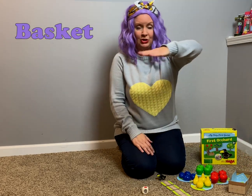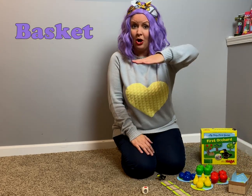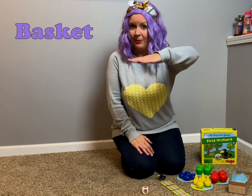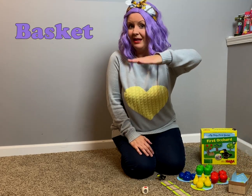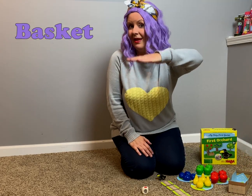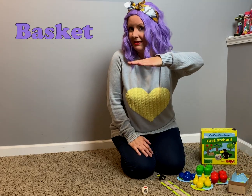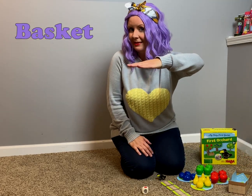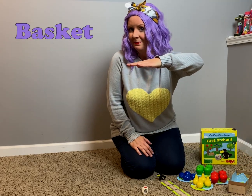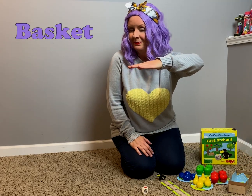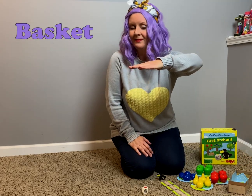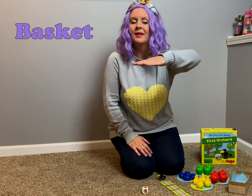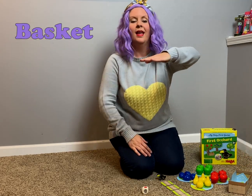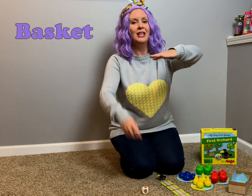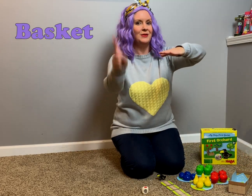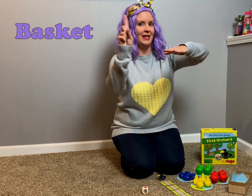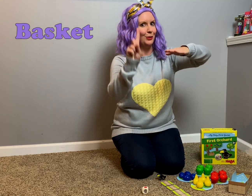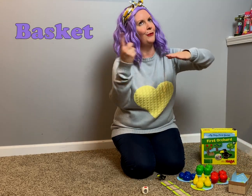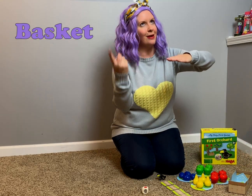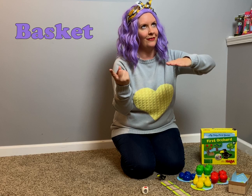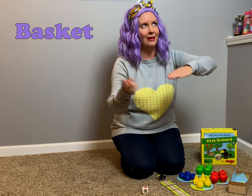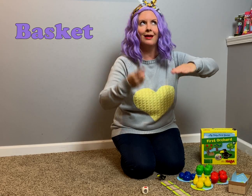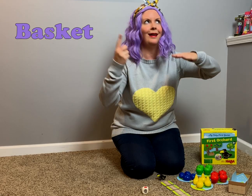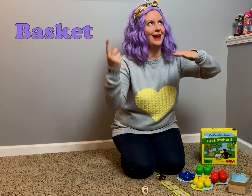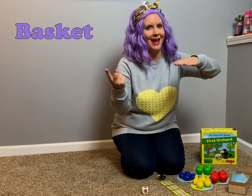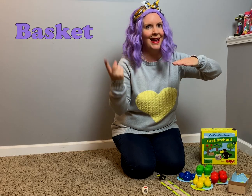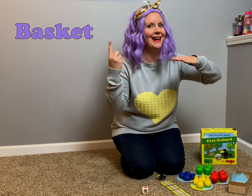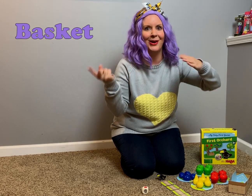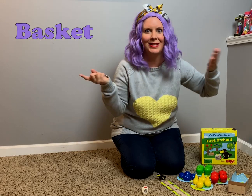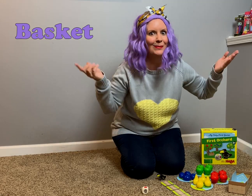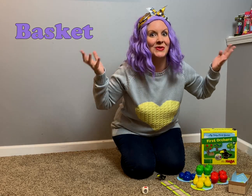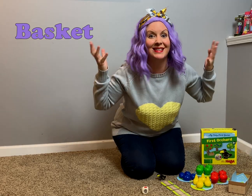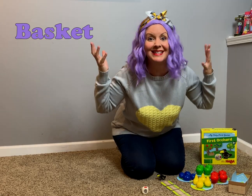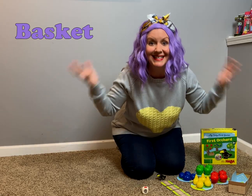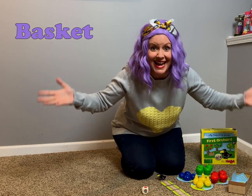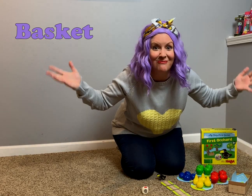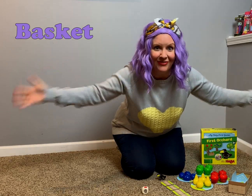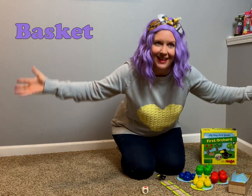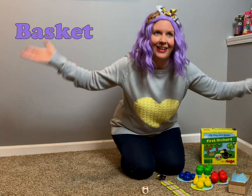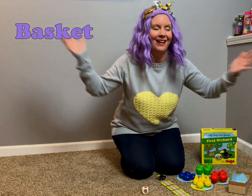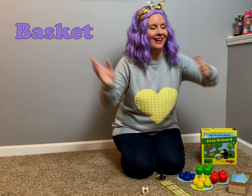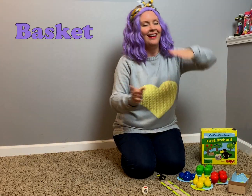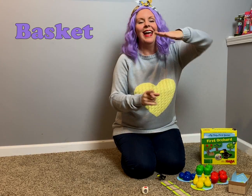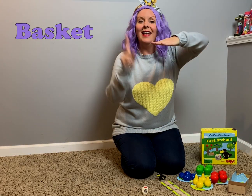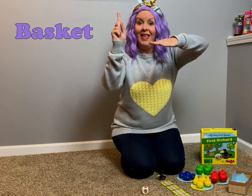your arm like this. You take your pointer finger. Again, I know we keep using the same finger. And then